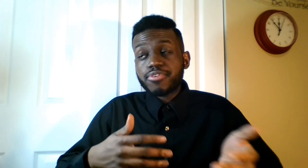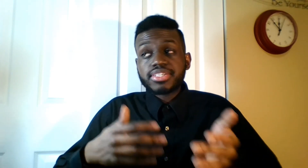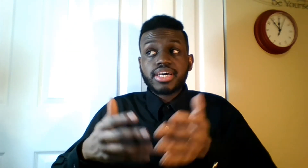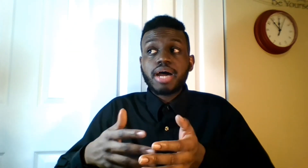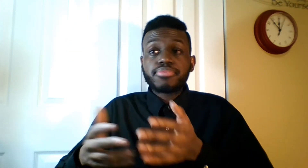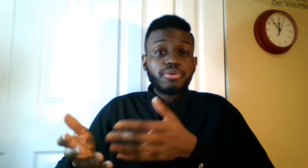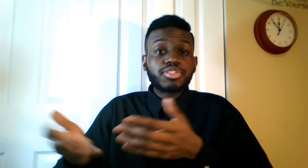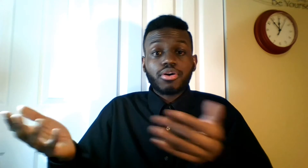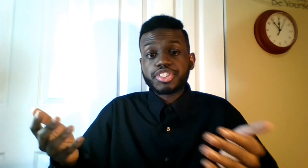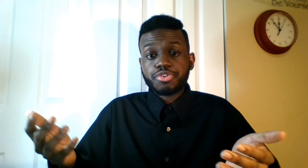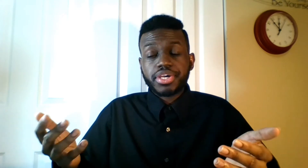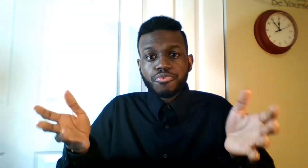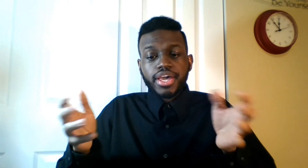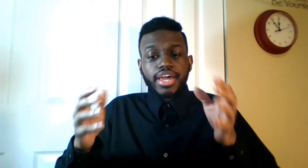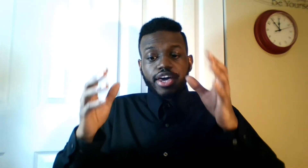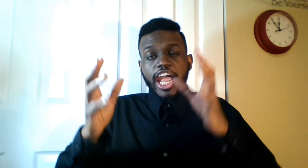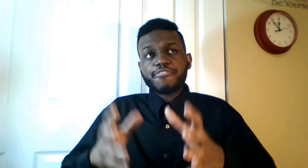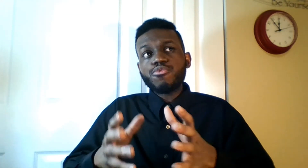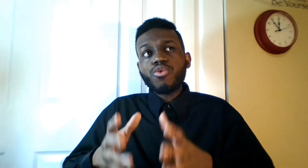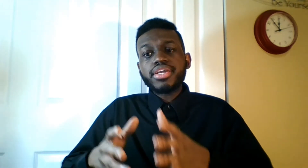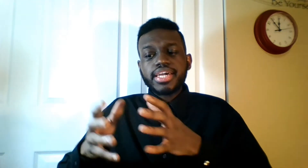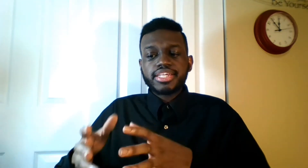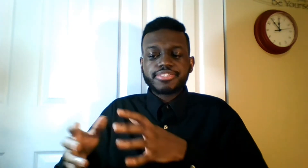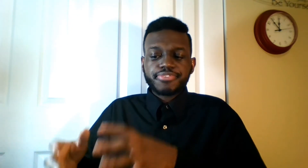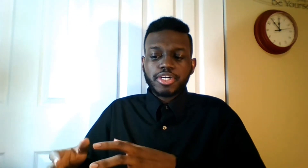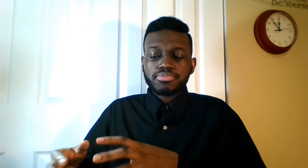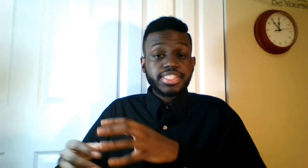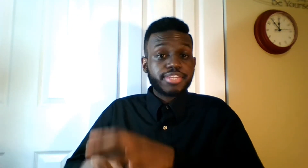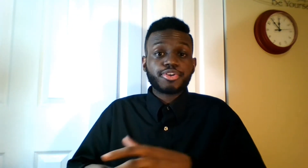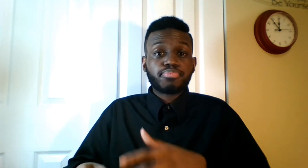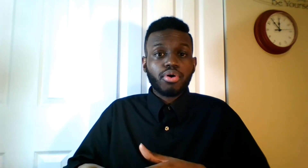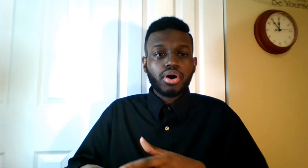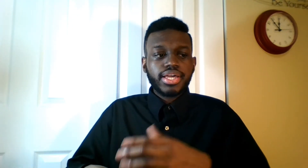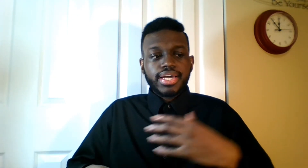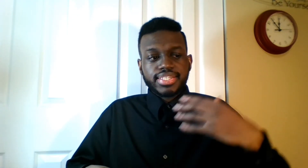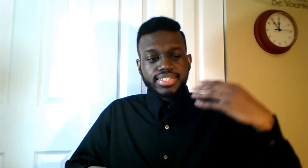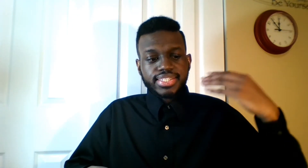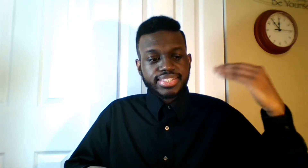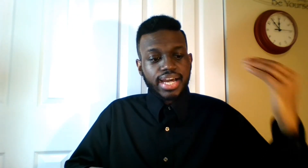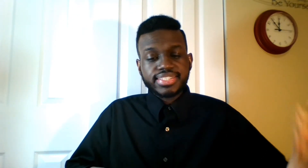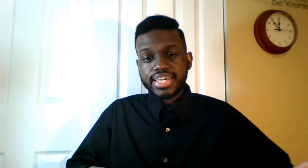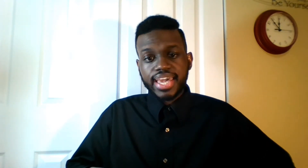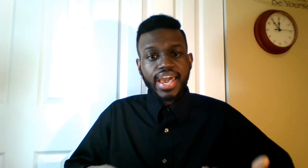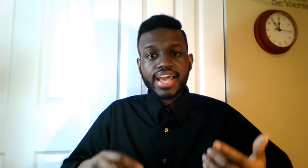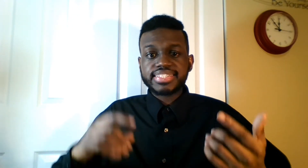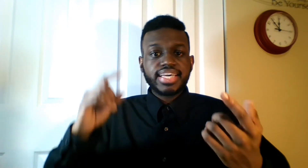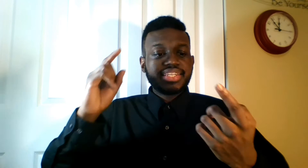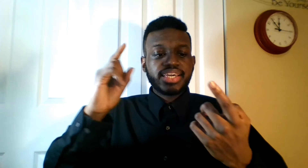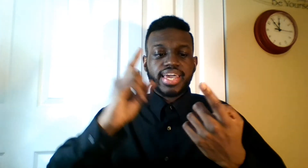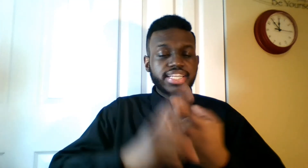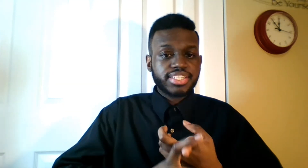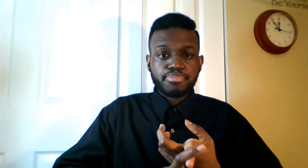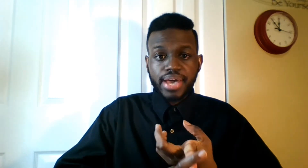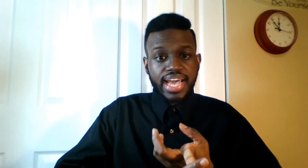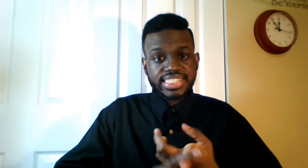time he was on screen. That everyone in this film did their part. The talented cast, the Angela Bassett,